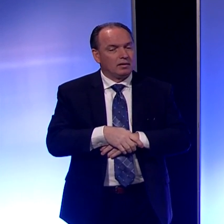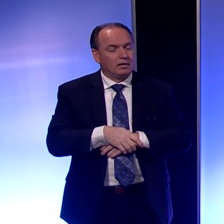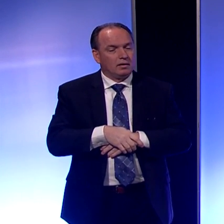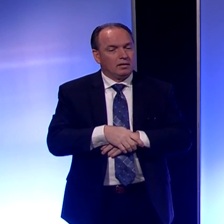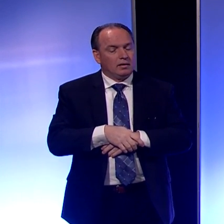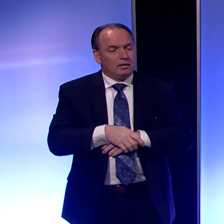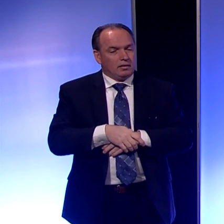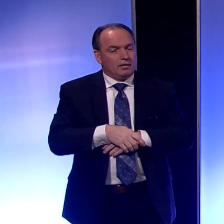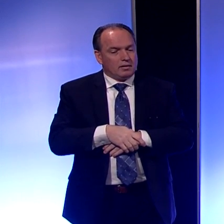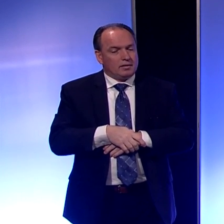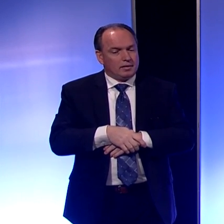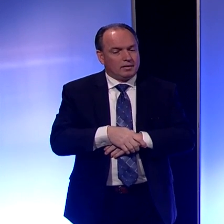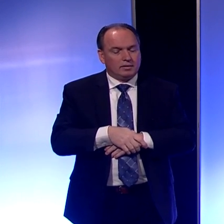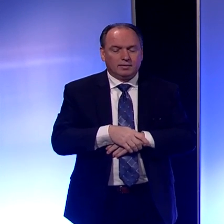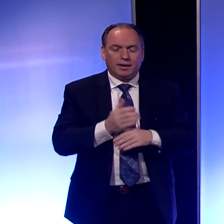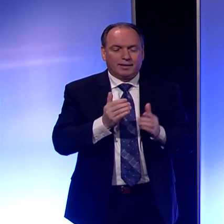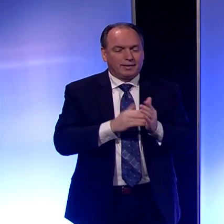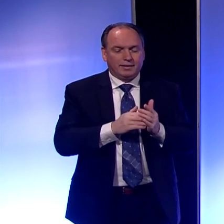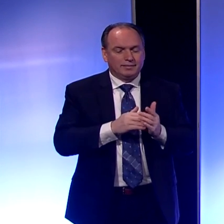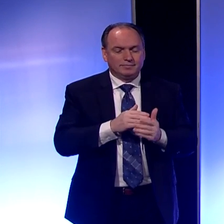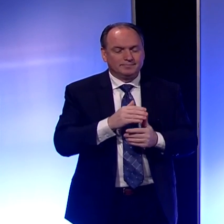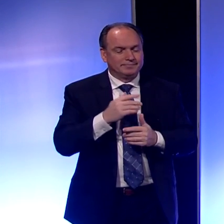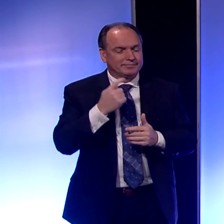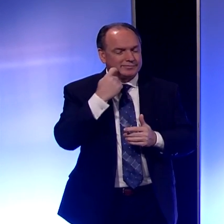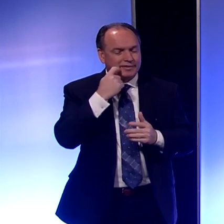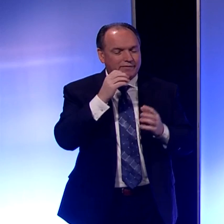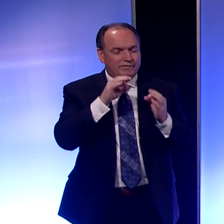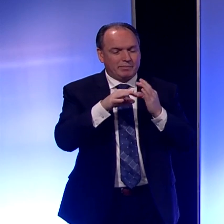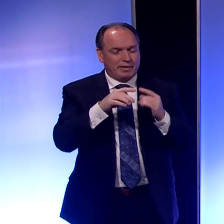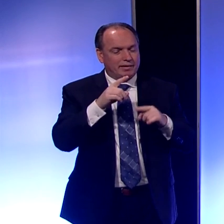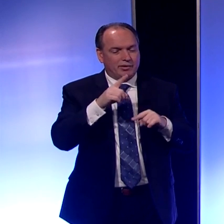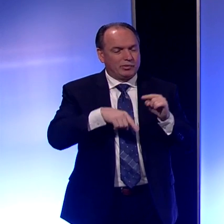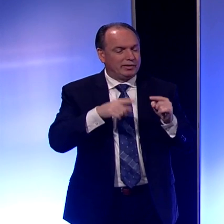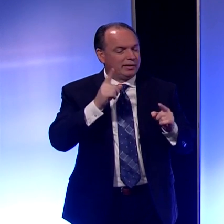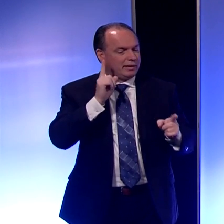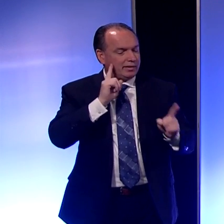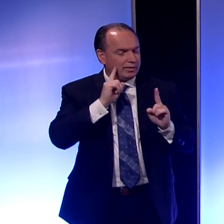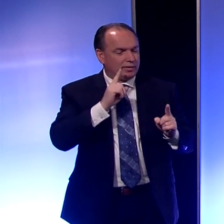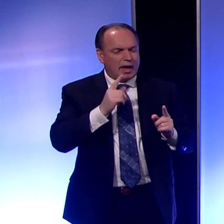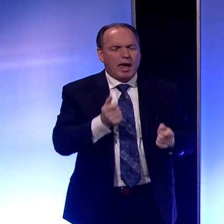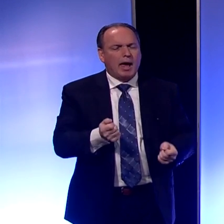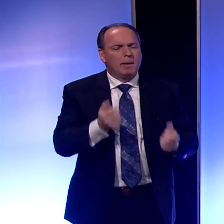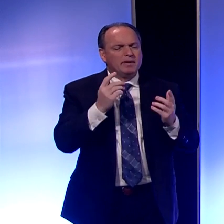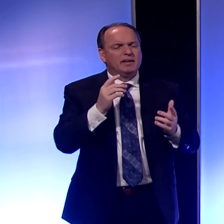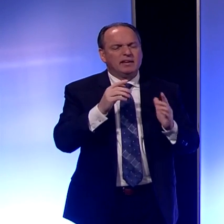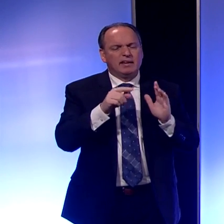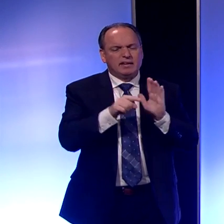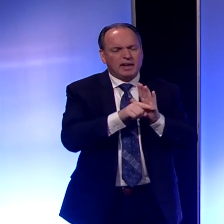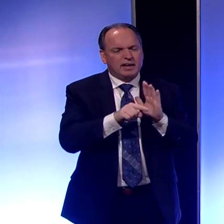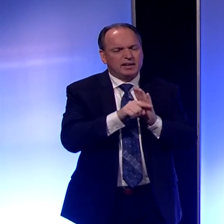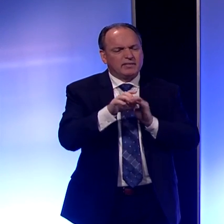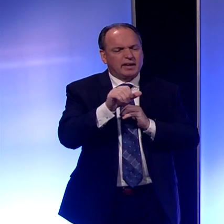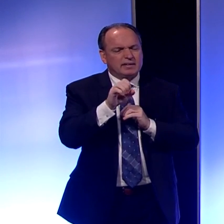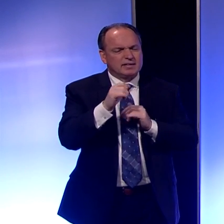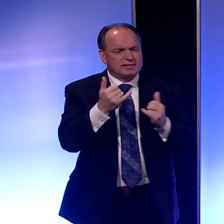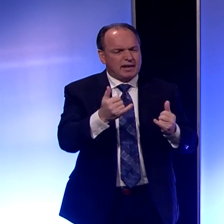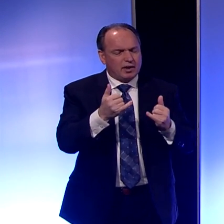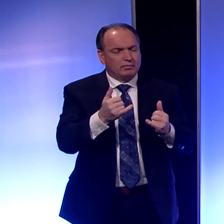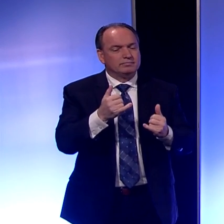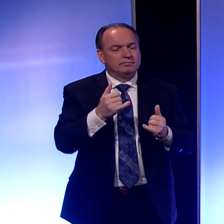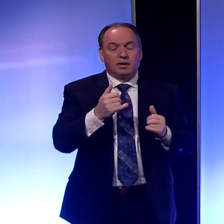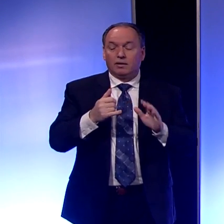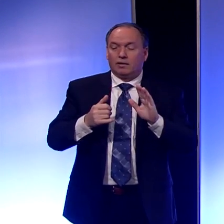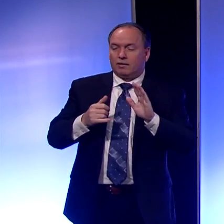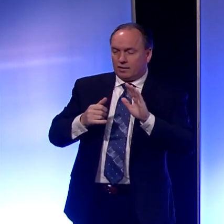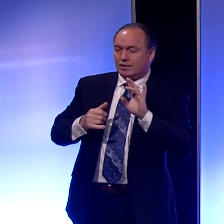Because of the feedback, I did not actually get to hear. How many negative cases as of today? Was it 77? We have 77 negative cases